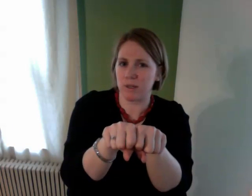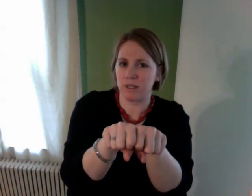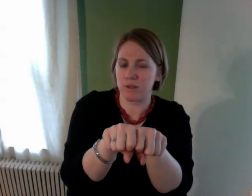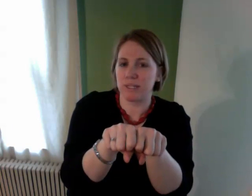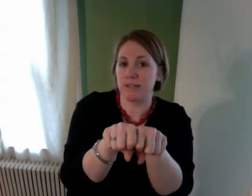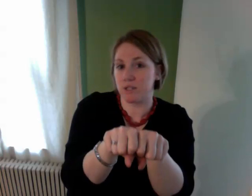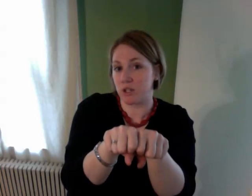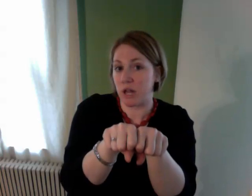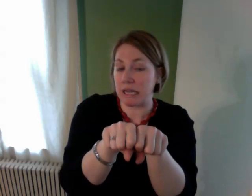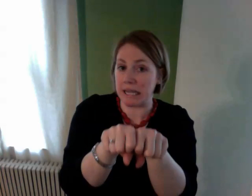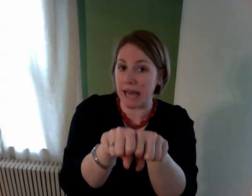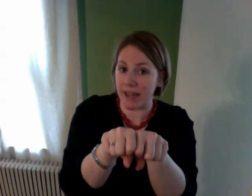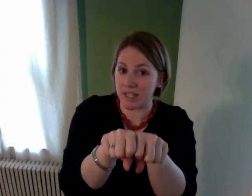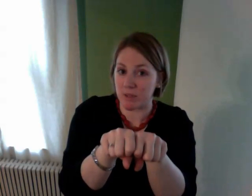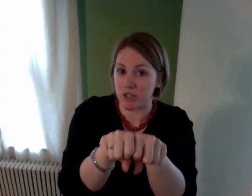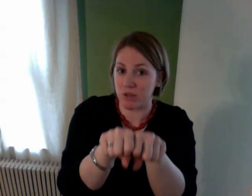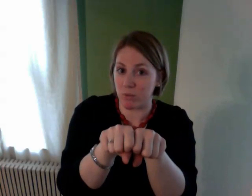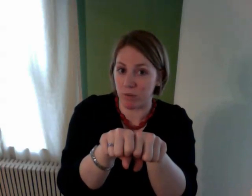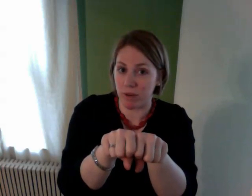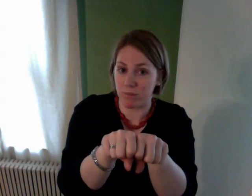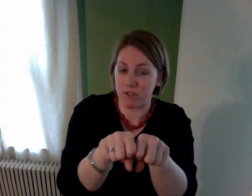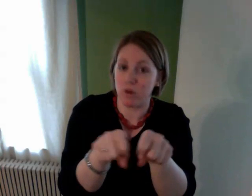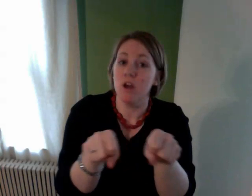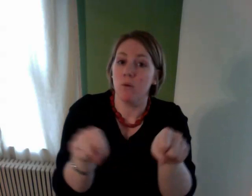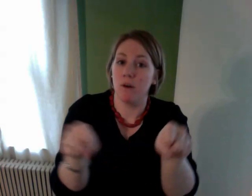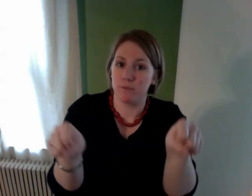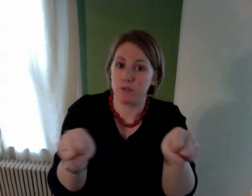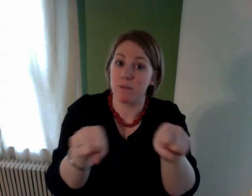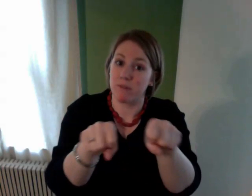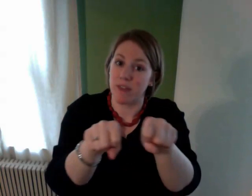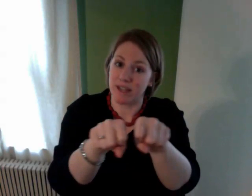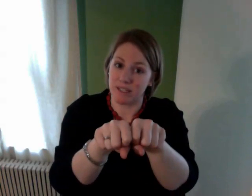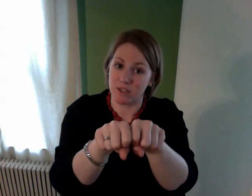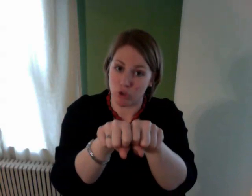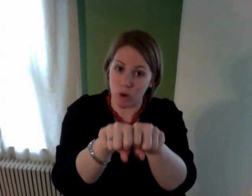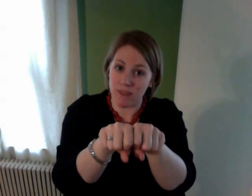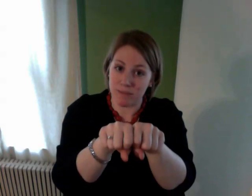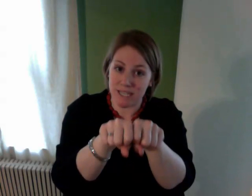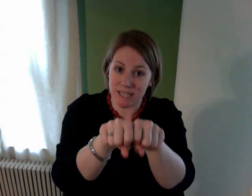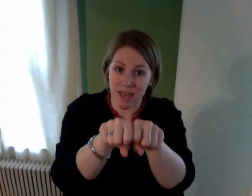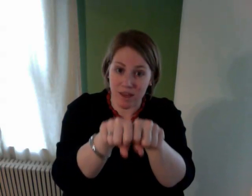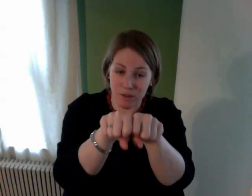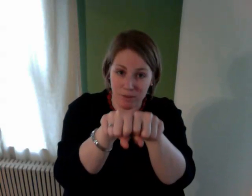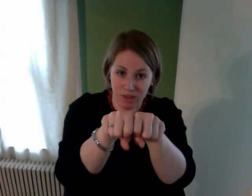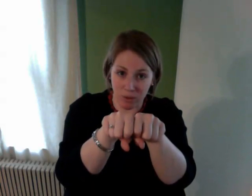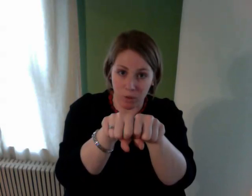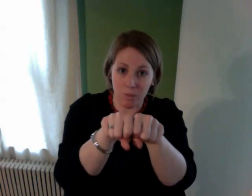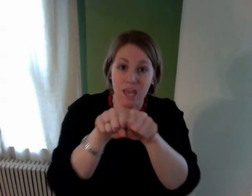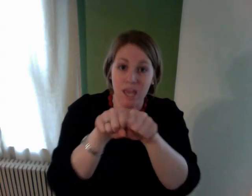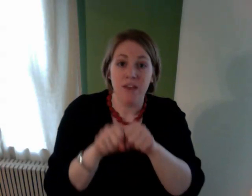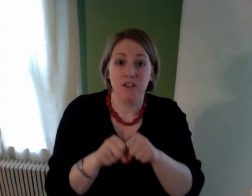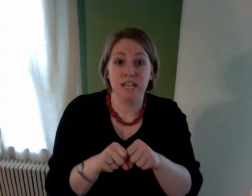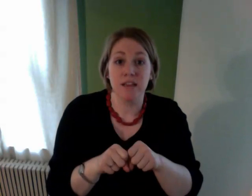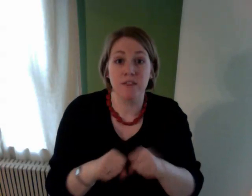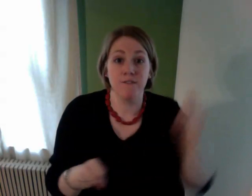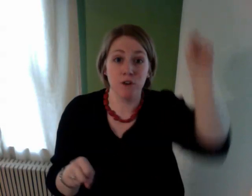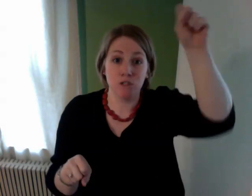that's used in addition a lot especially in word problems so I want them to remember that as addition join them together make the whole and you take the first